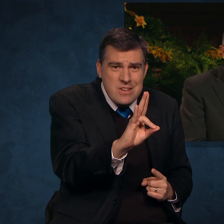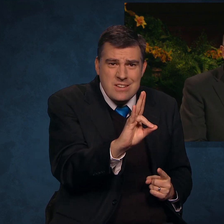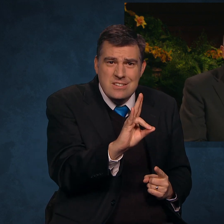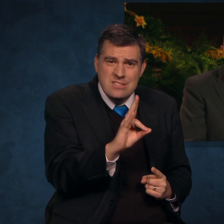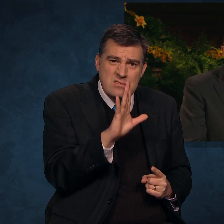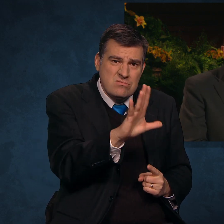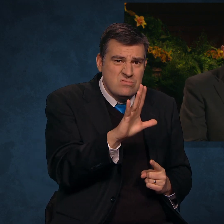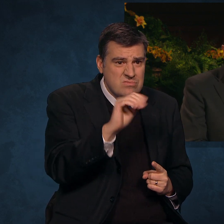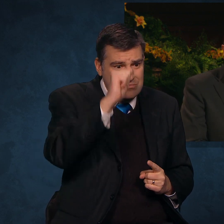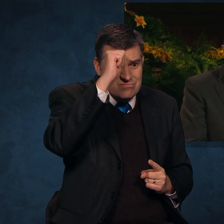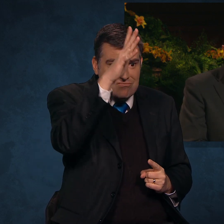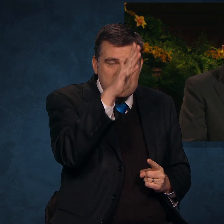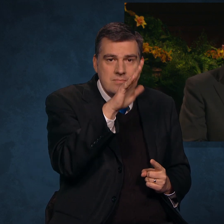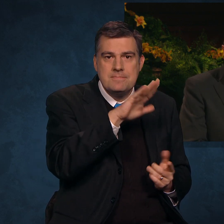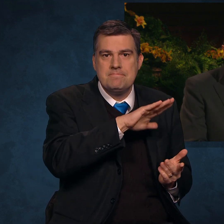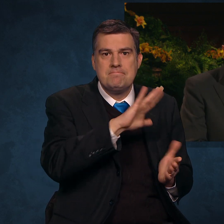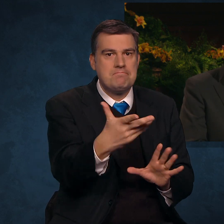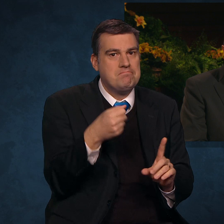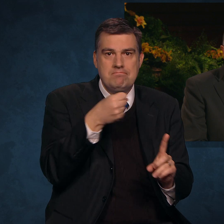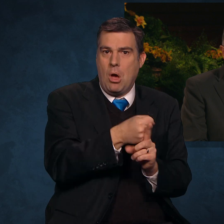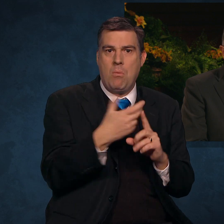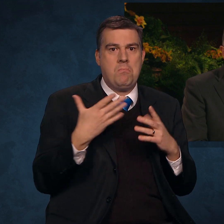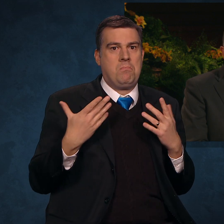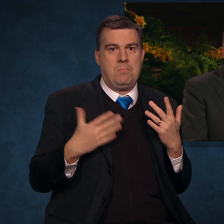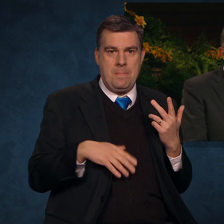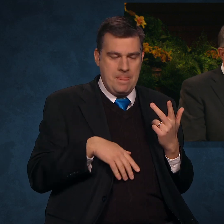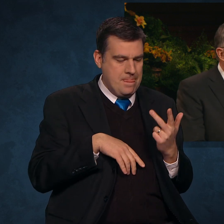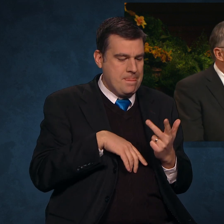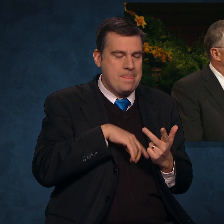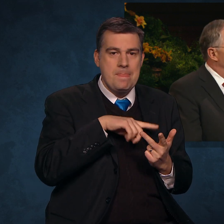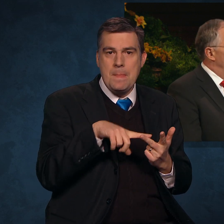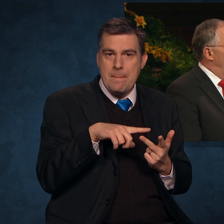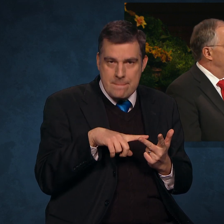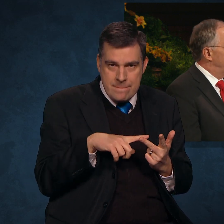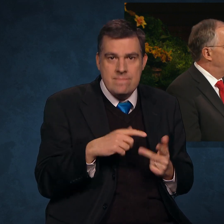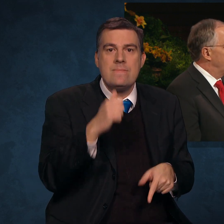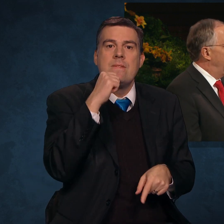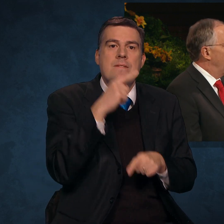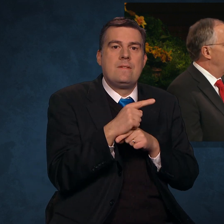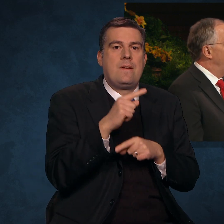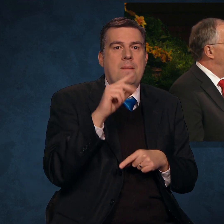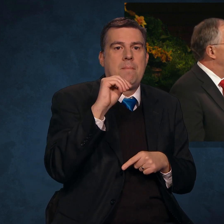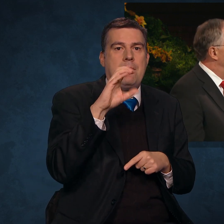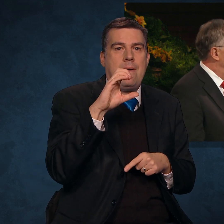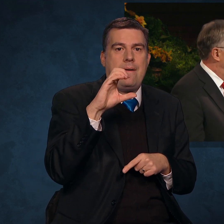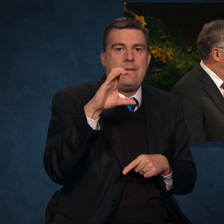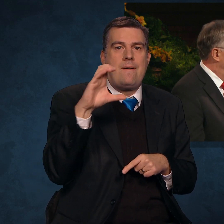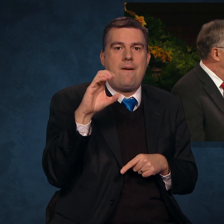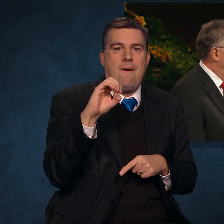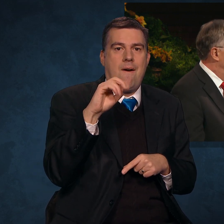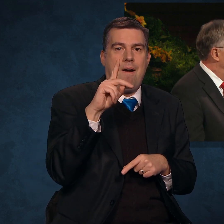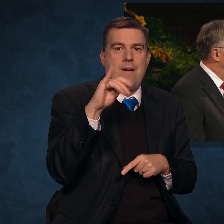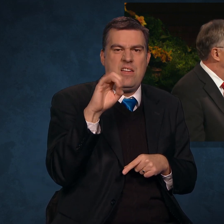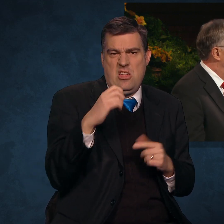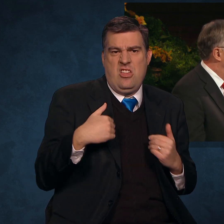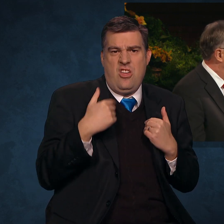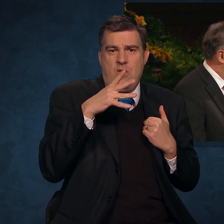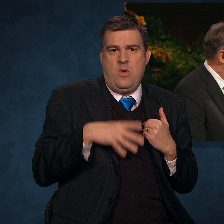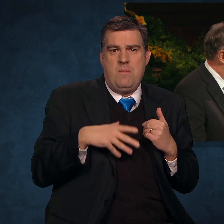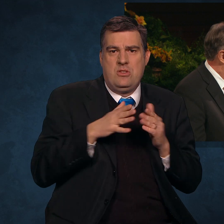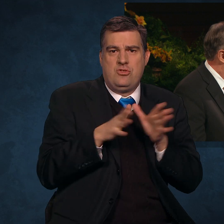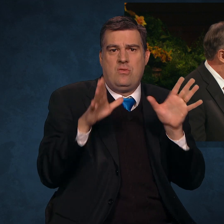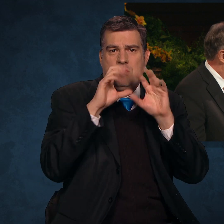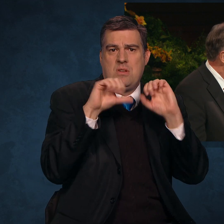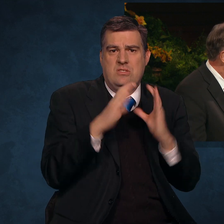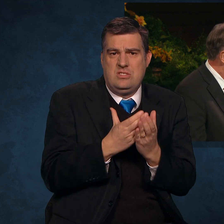old, his father died suddenly. When Sister Carol F. McConkie of the Young Women General